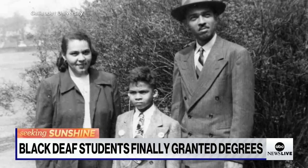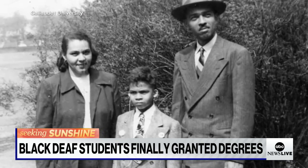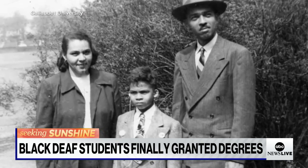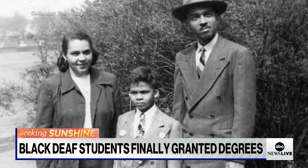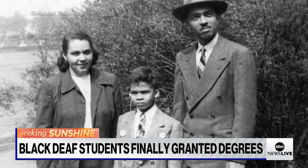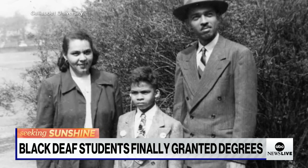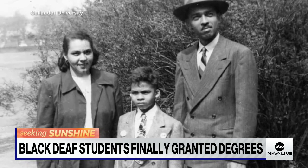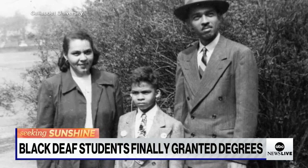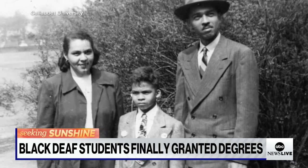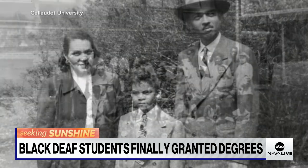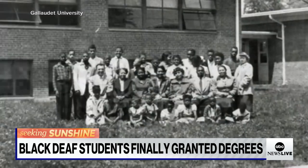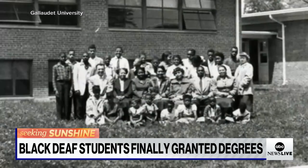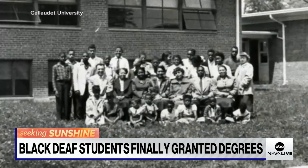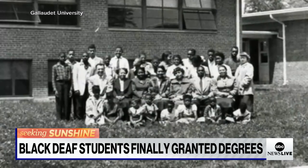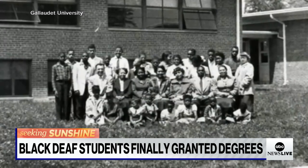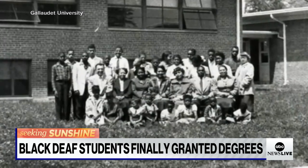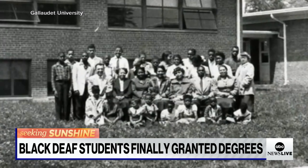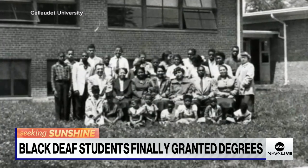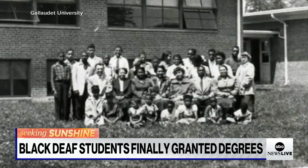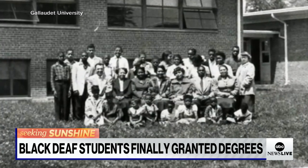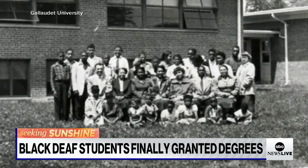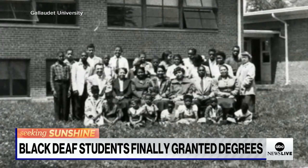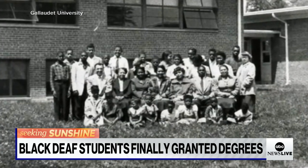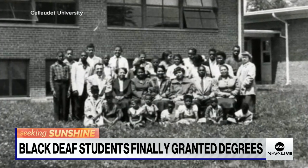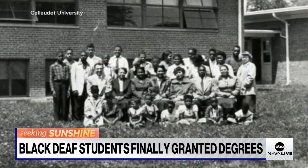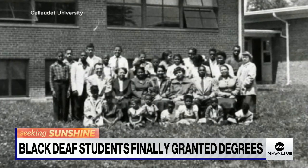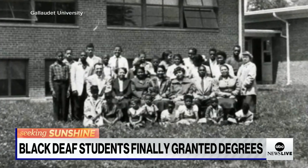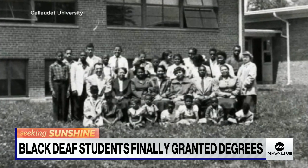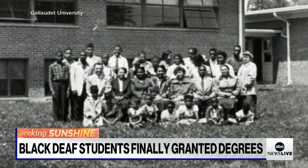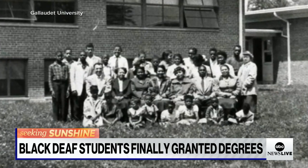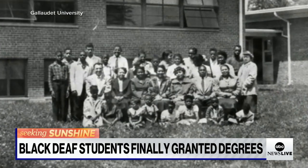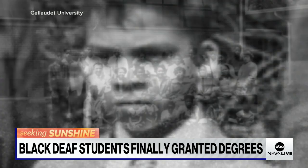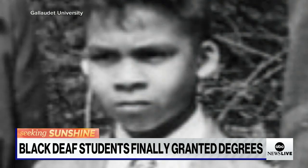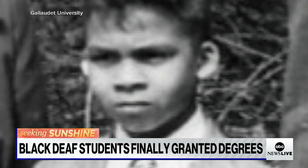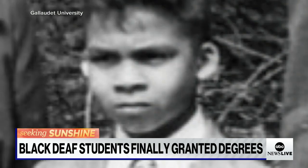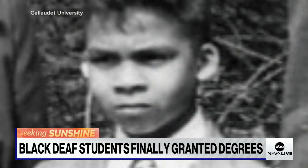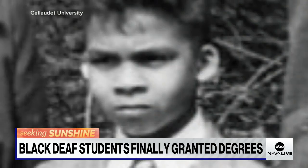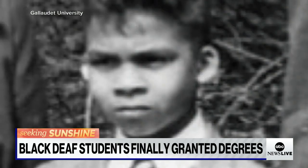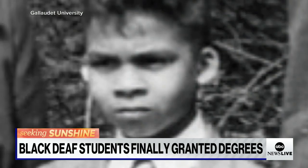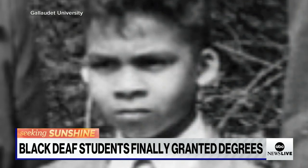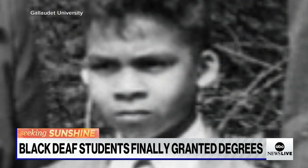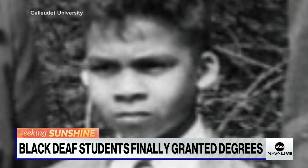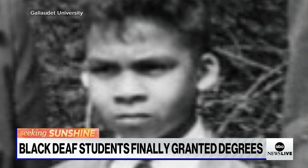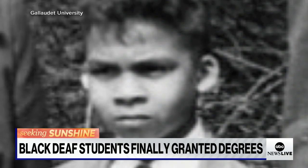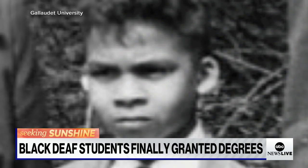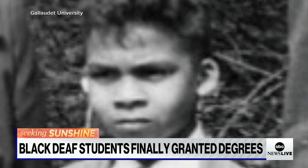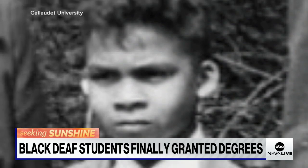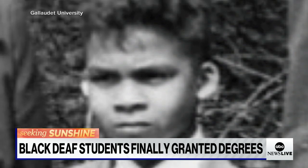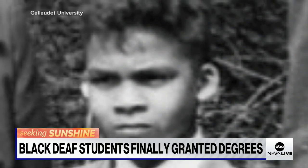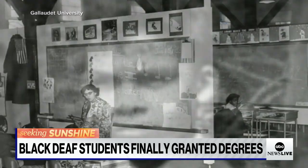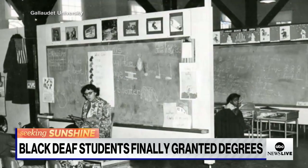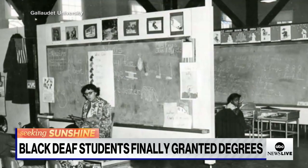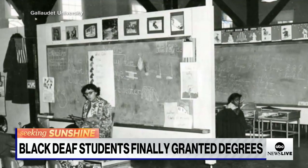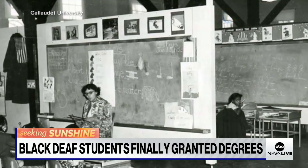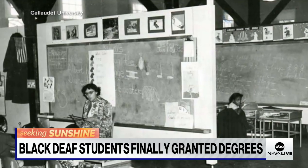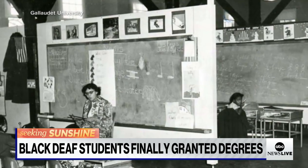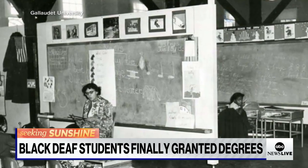mother of four children, three of whom were deaf. Prior to the 1950s her children were educated in Maryland because the racially